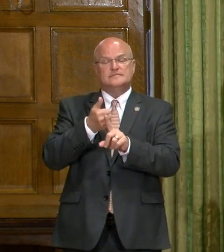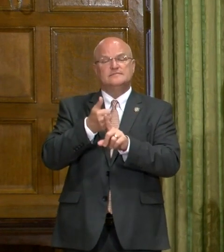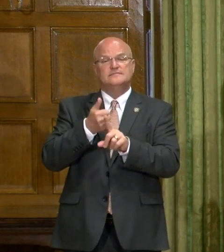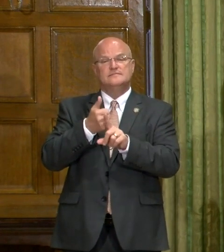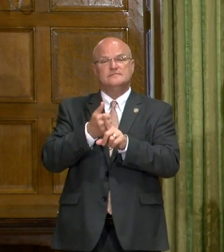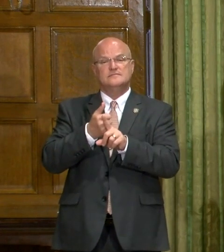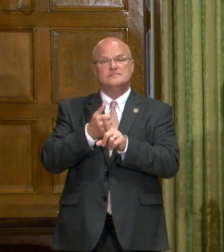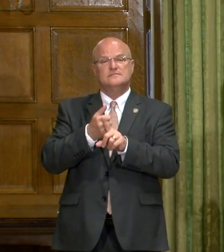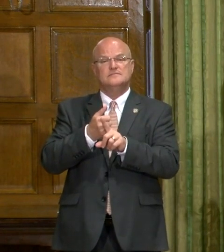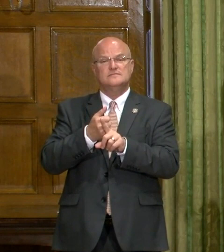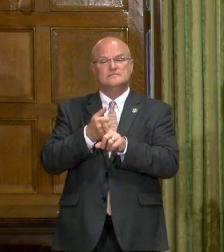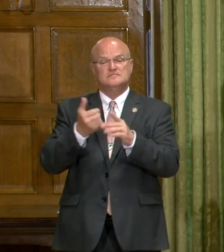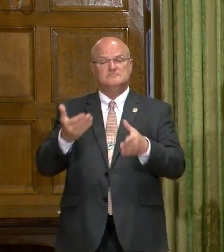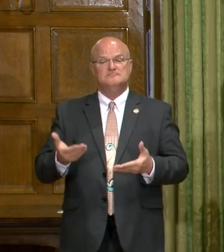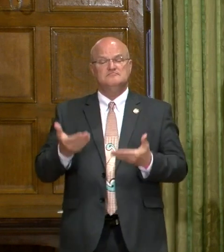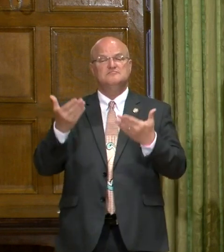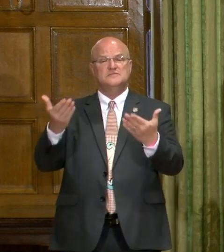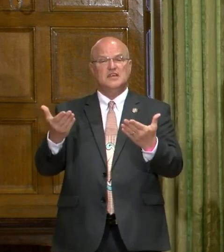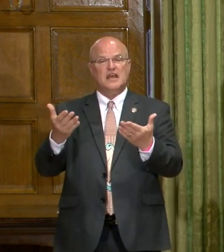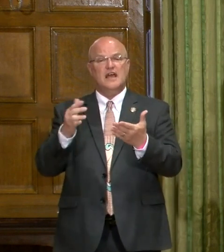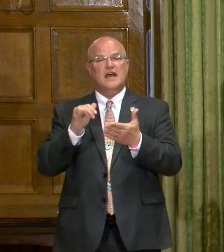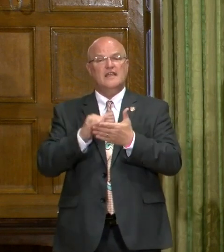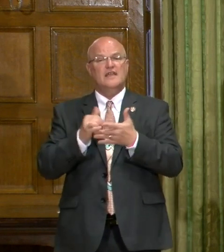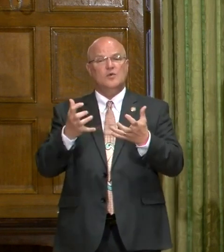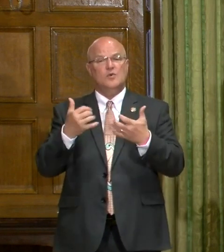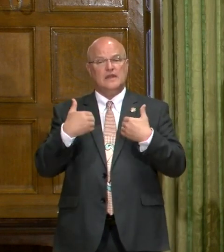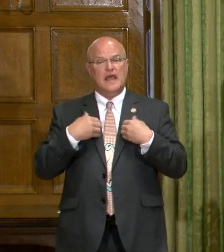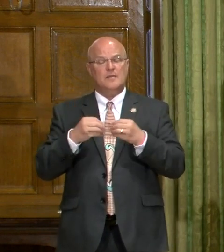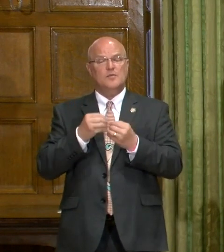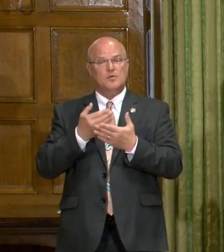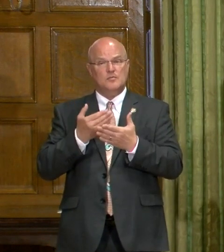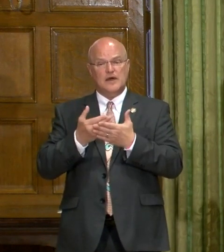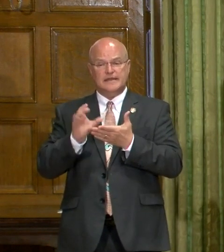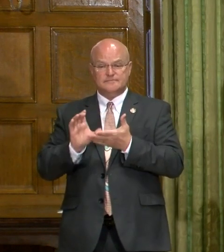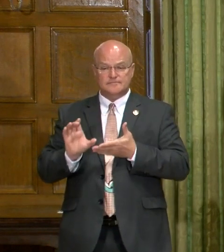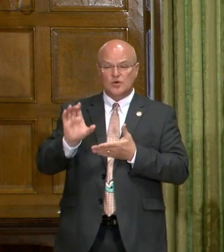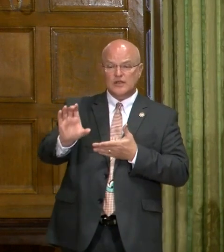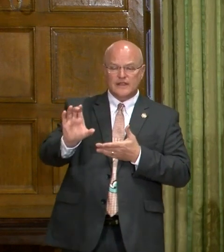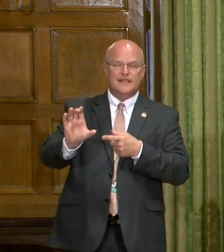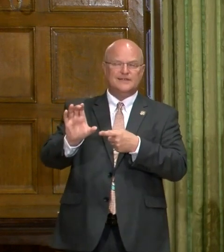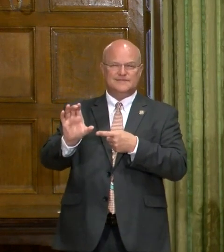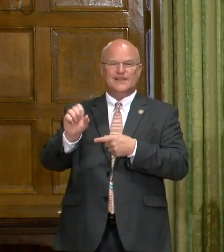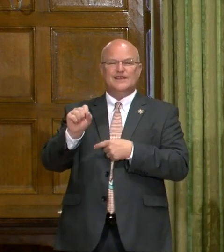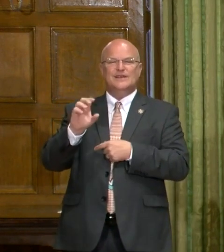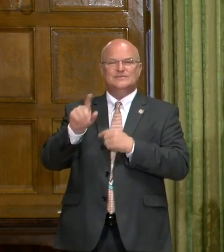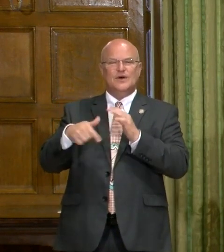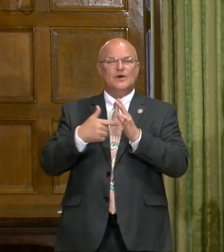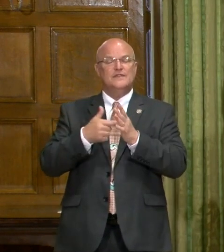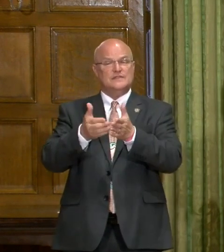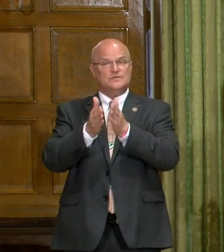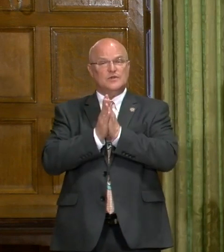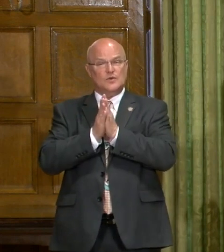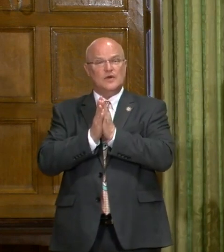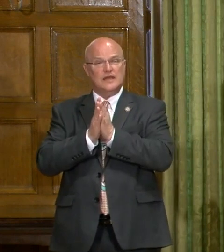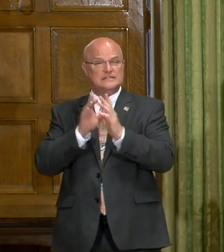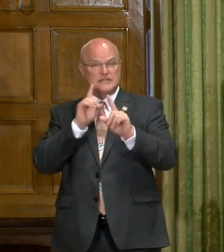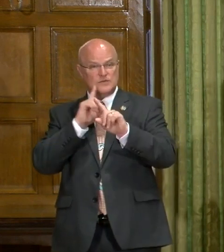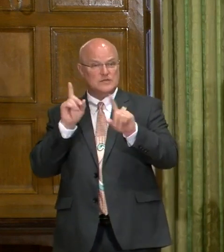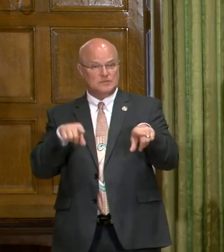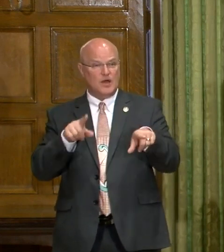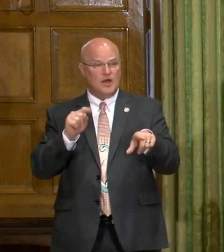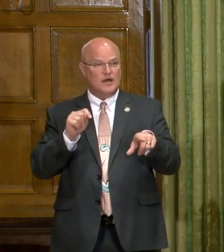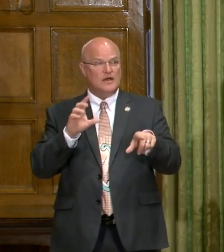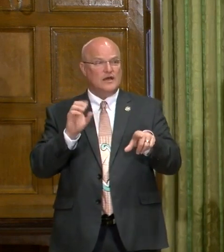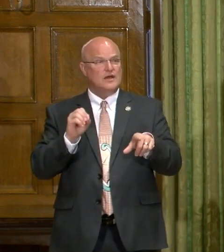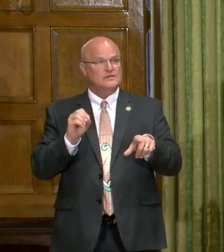suggested that they wanted to have more money put in there. And so this request is a response